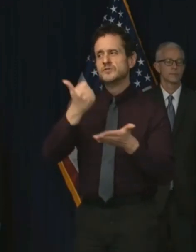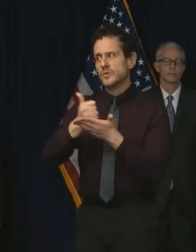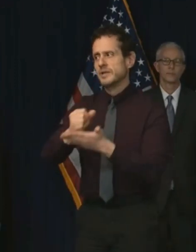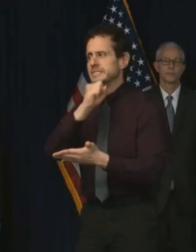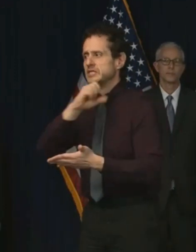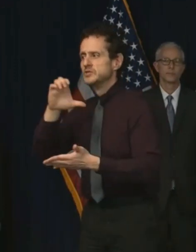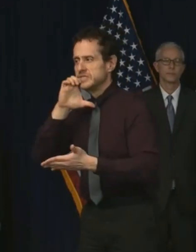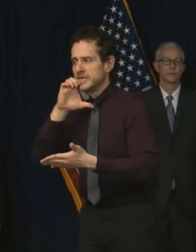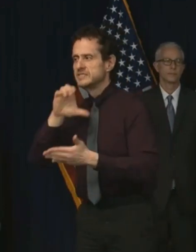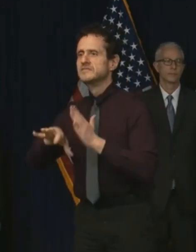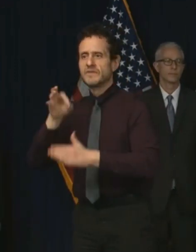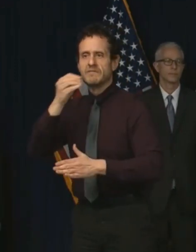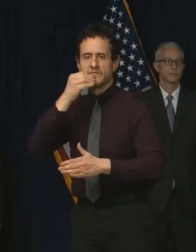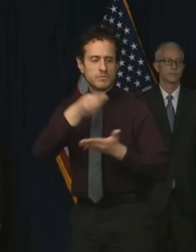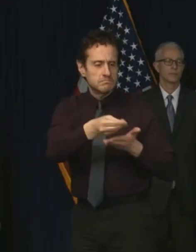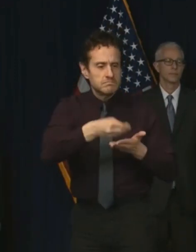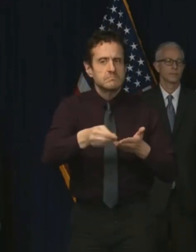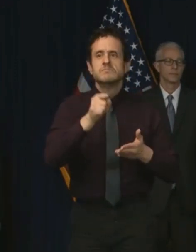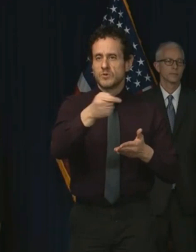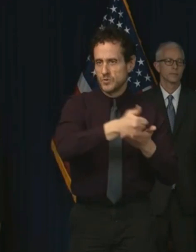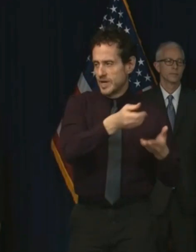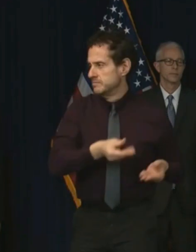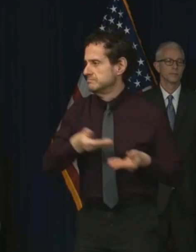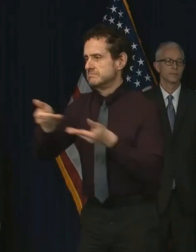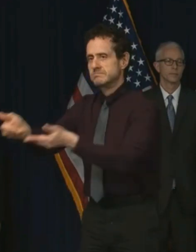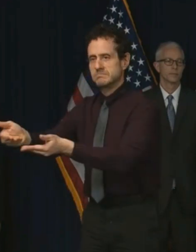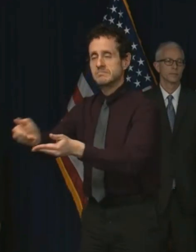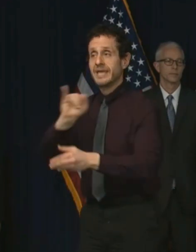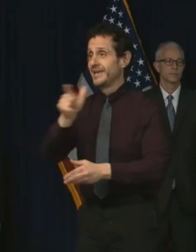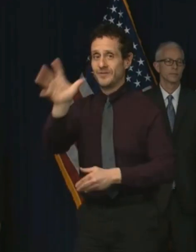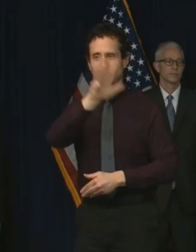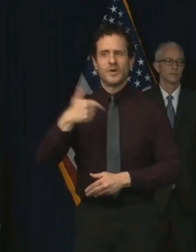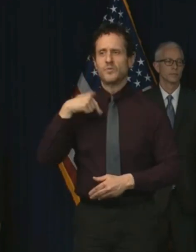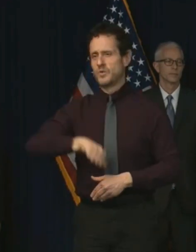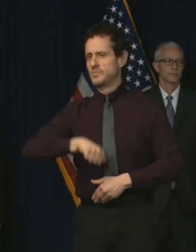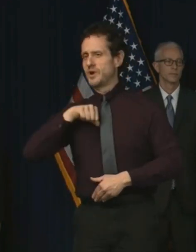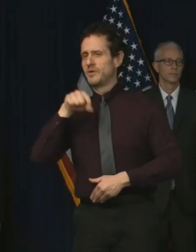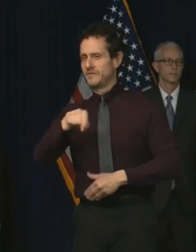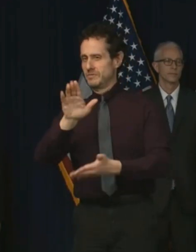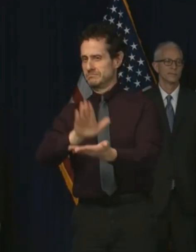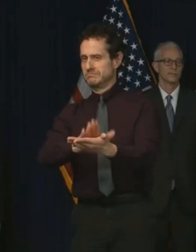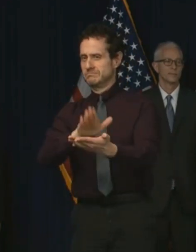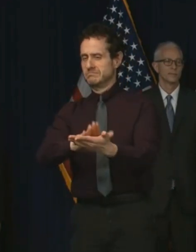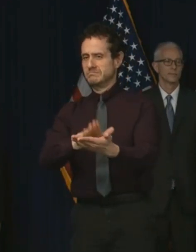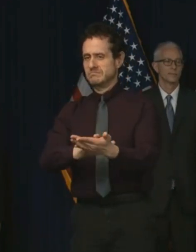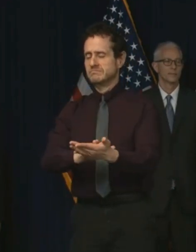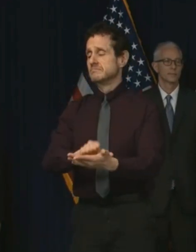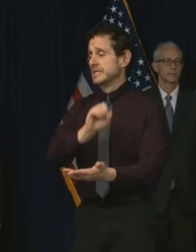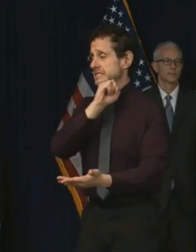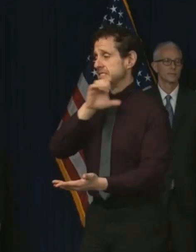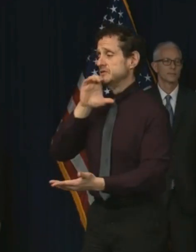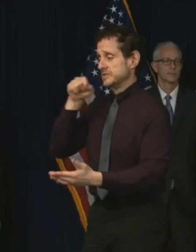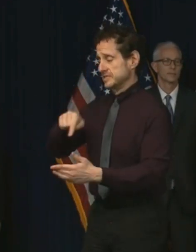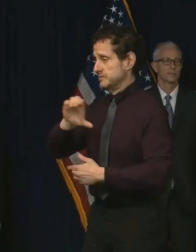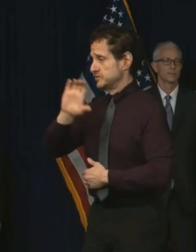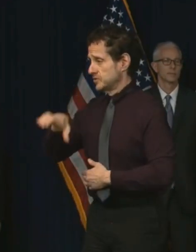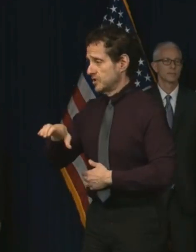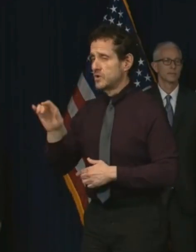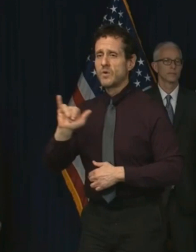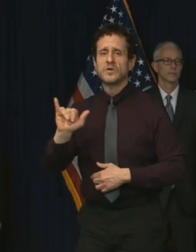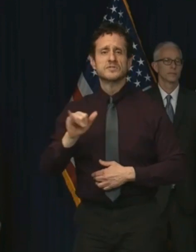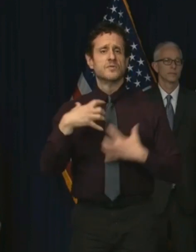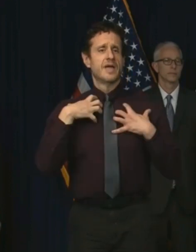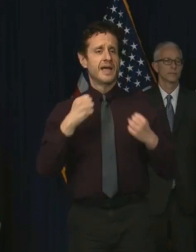All of Illinois is proud of you. And I want to encourage our elderly Chicagoland residents, as well as healthy young